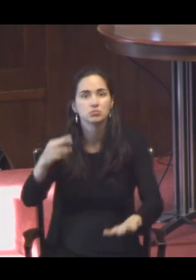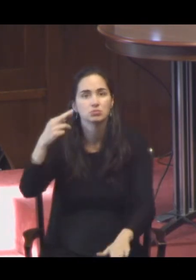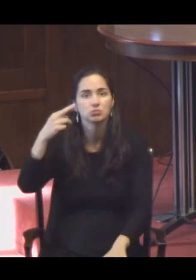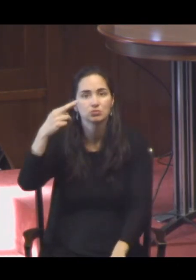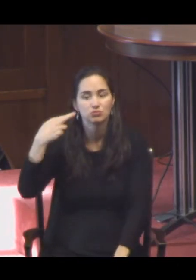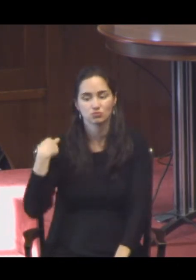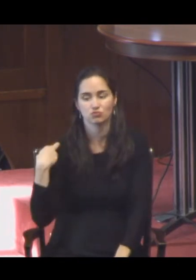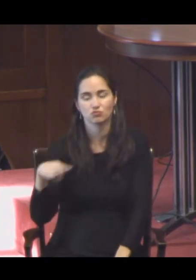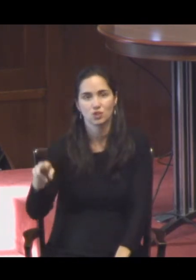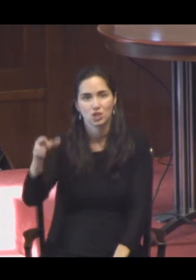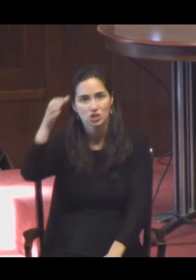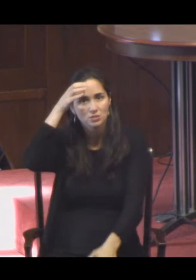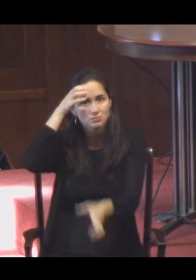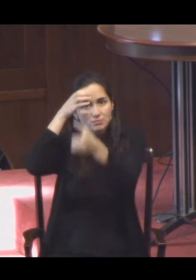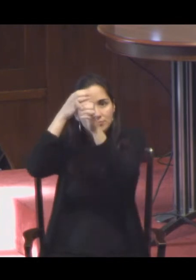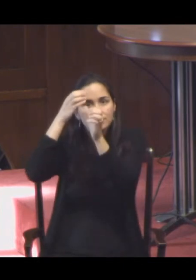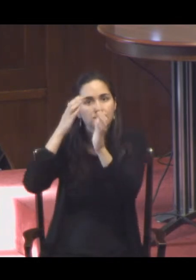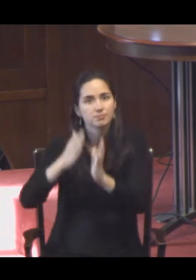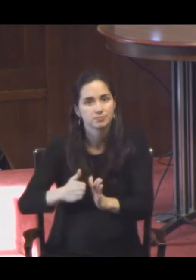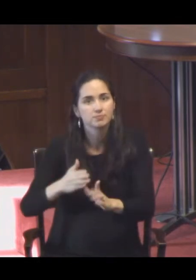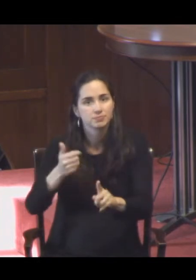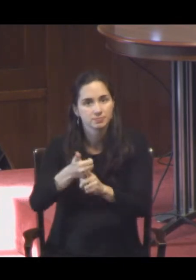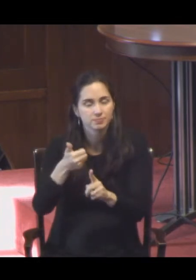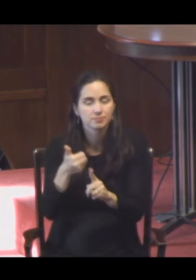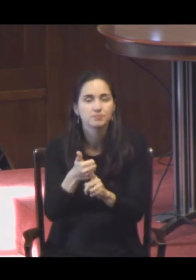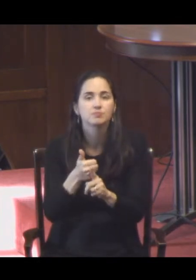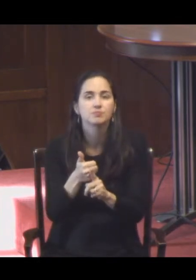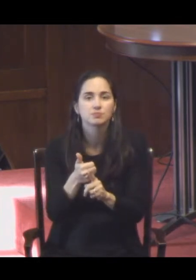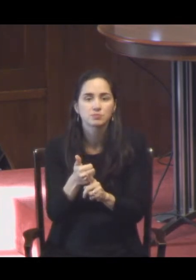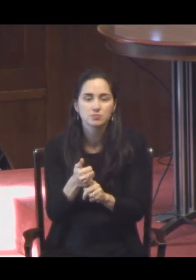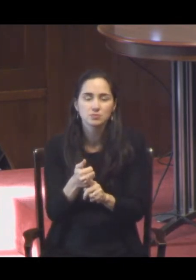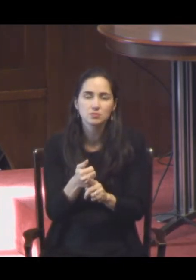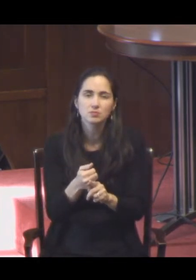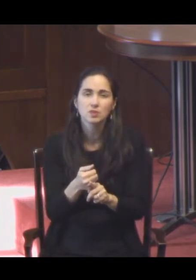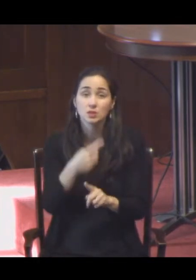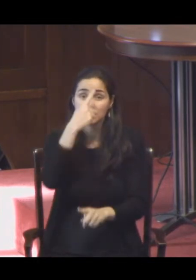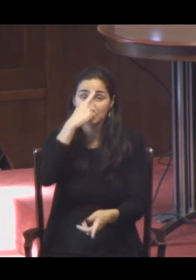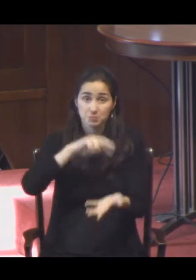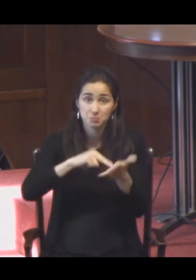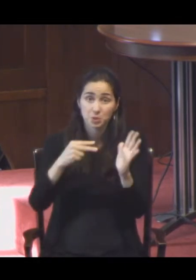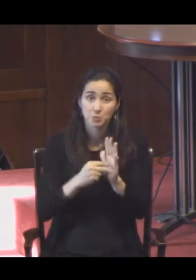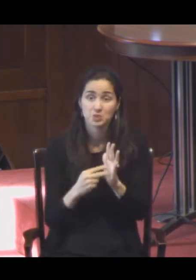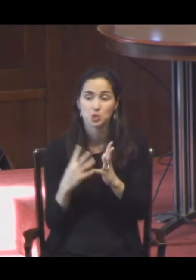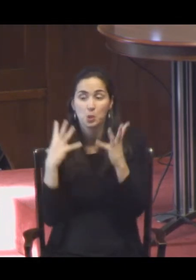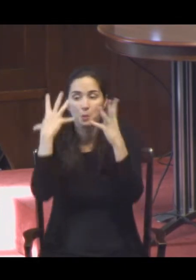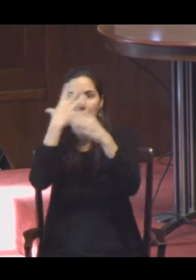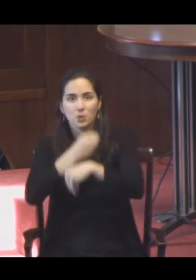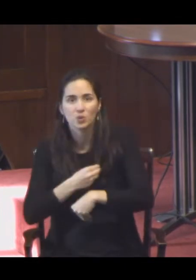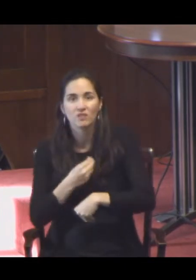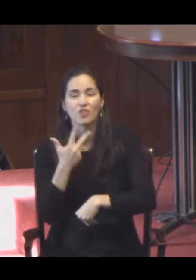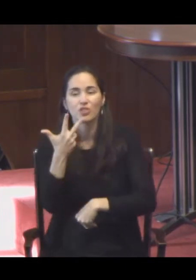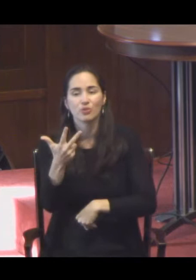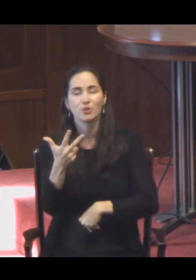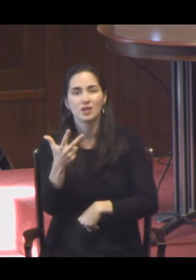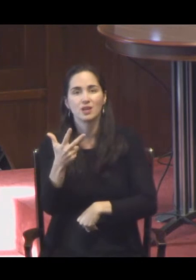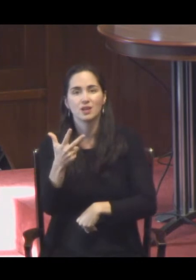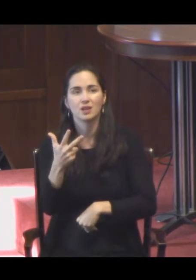reality, the glory of beauty as one of the three transcendent characteristics of God himself.